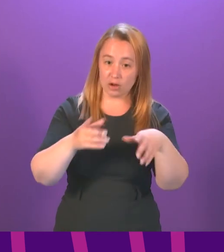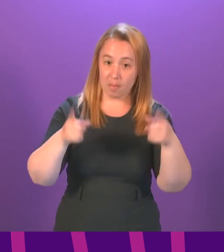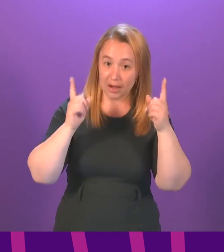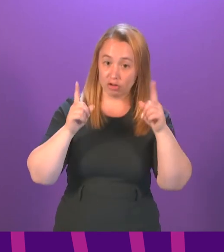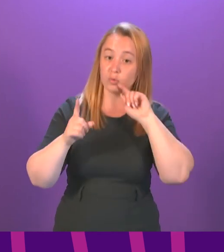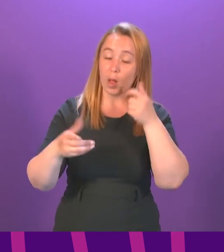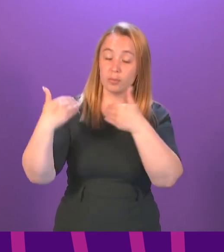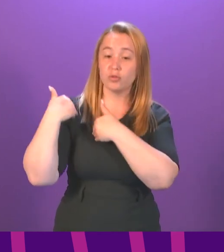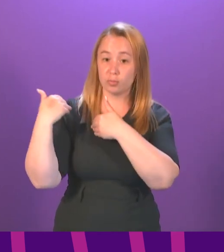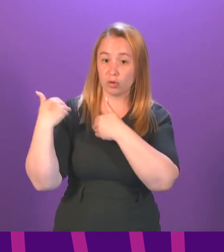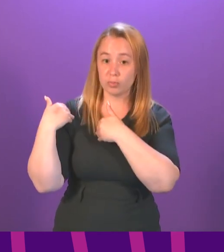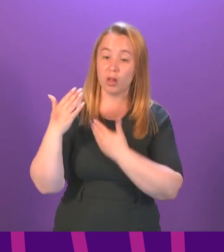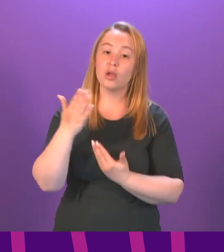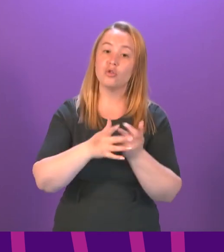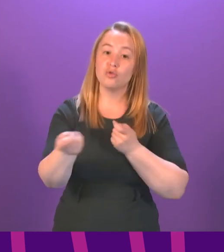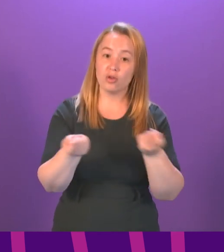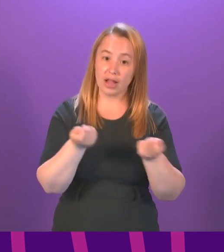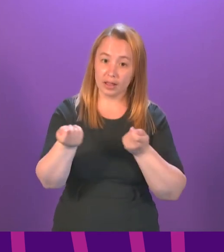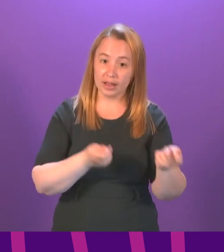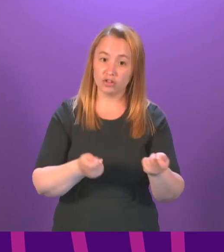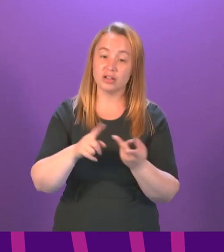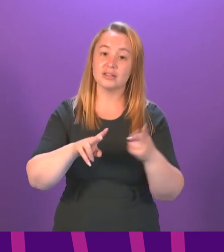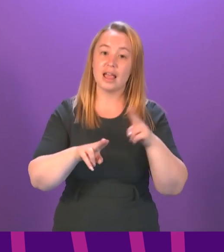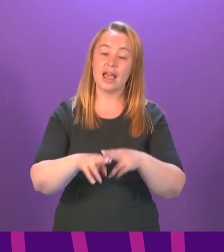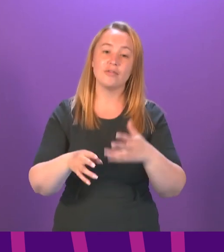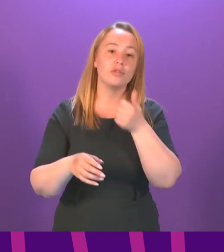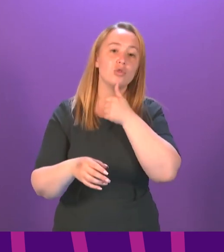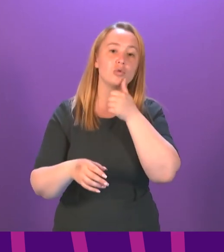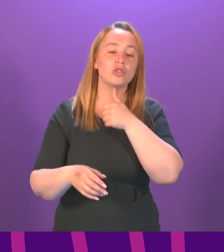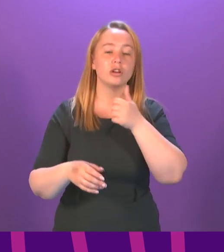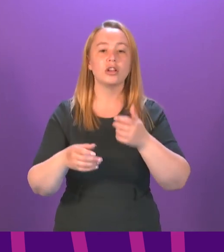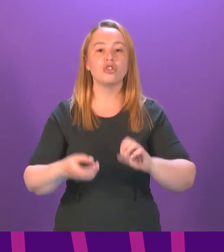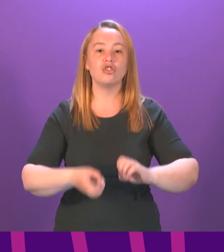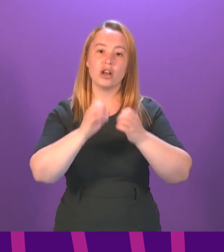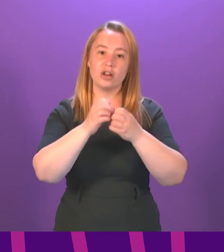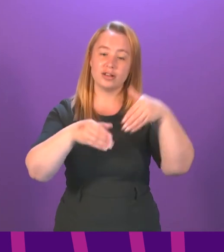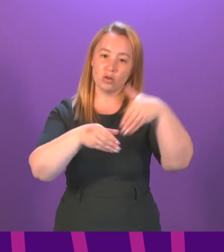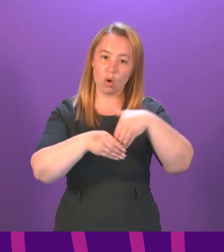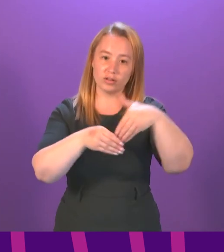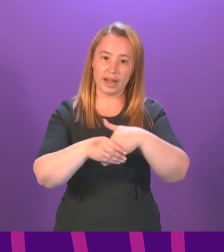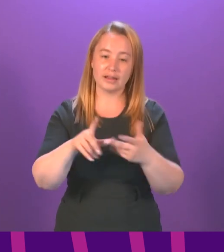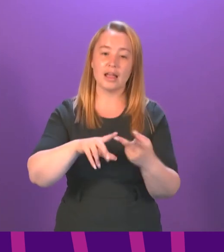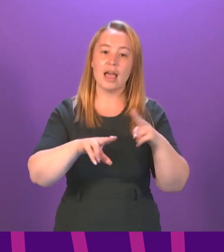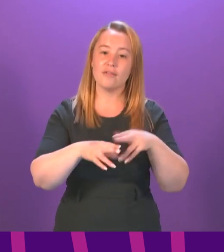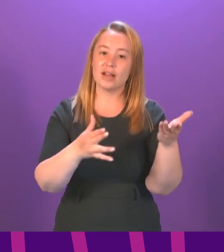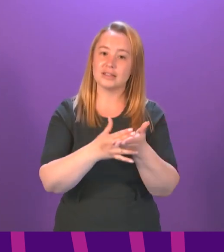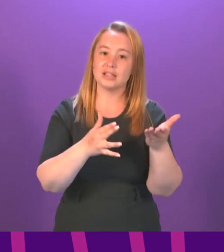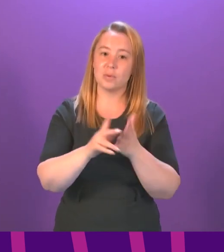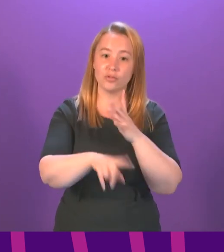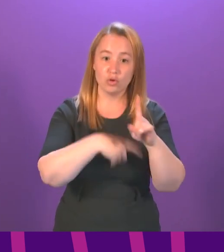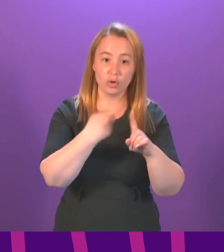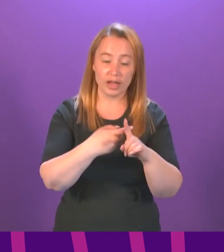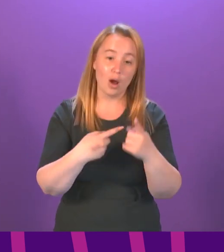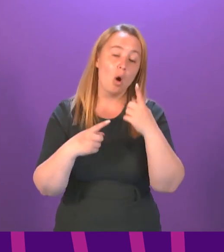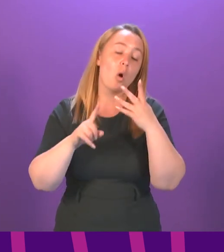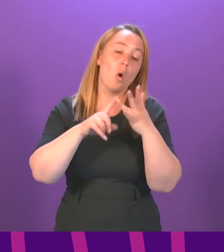Also, new regulations applying to any company in the world hosting user-generated content online accessible by people in the UK or enabling them to